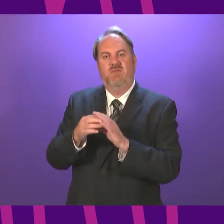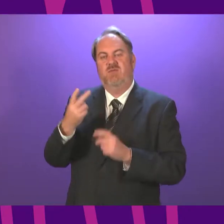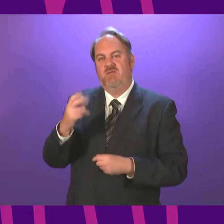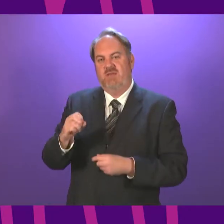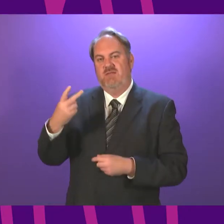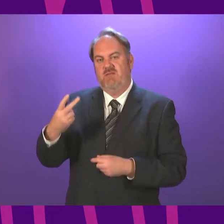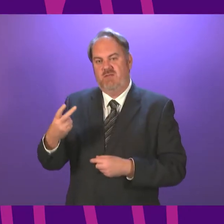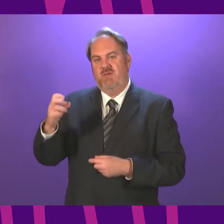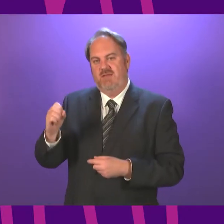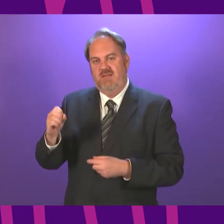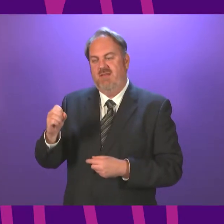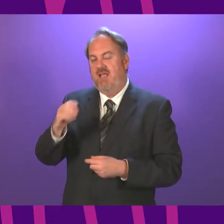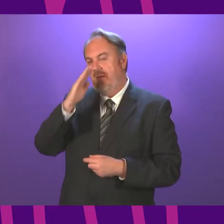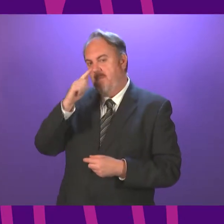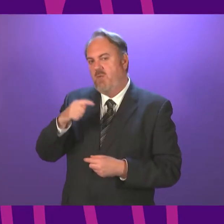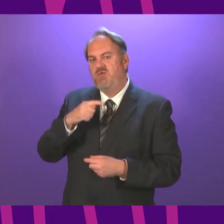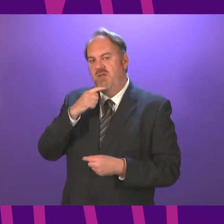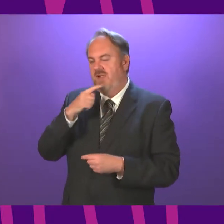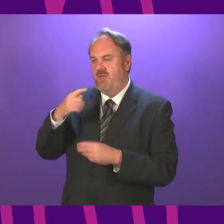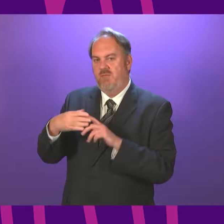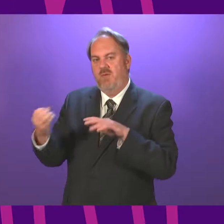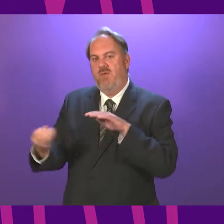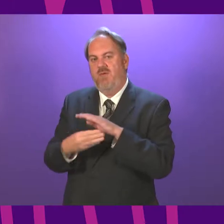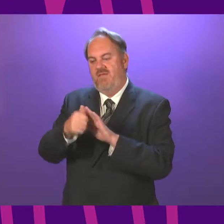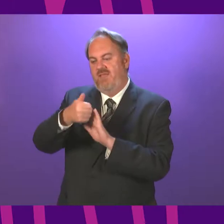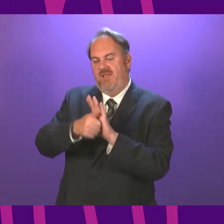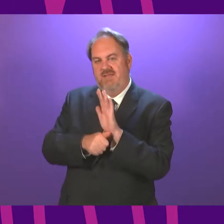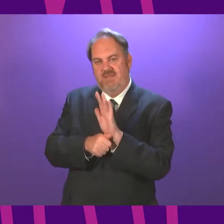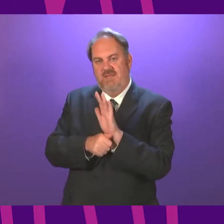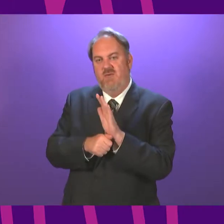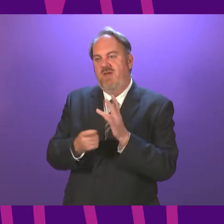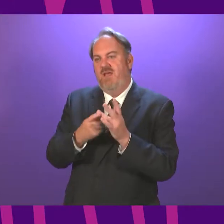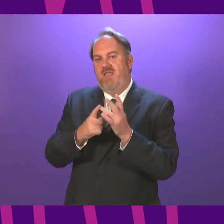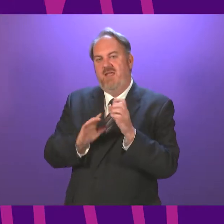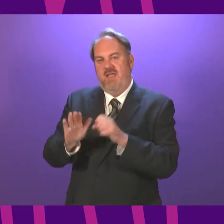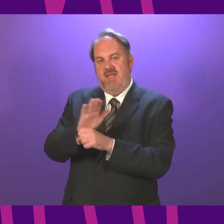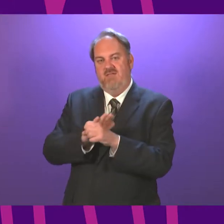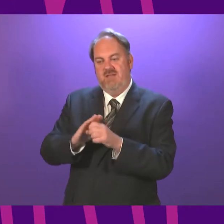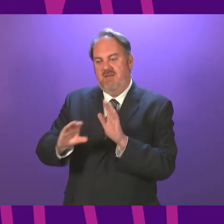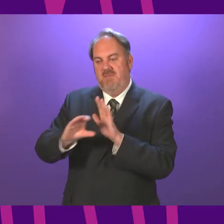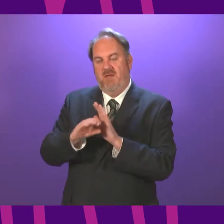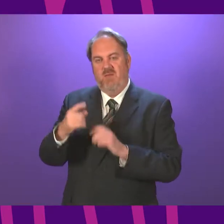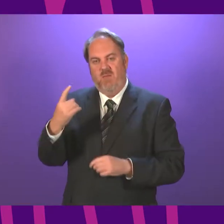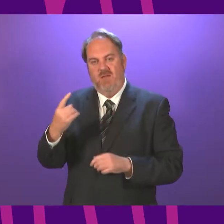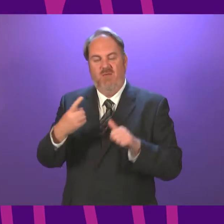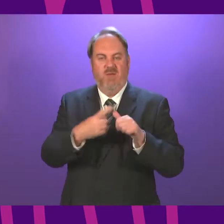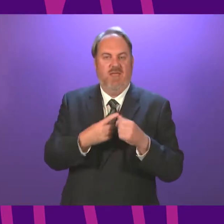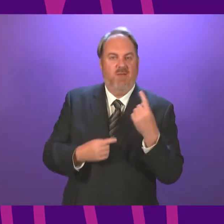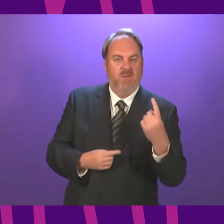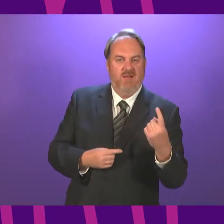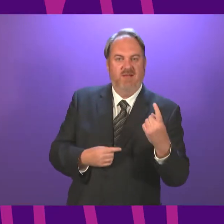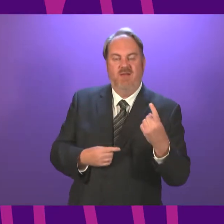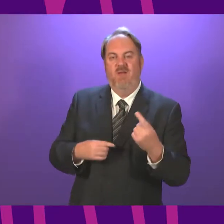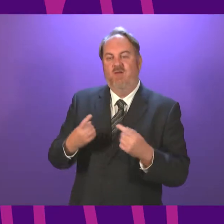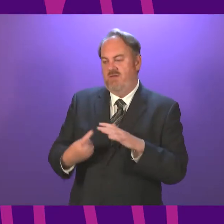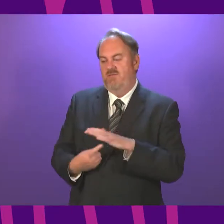are amended to remove Portugal from the list of exempt countries, territories, parts of countries or territories in Part 1 or Schedule A1 on principal